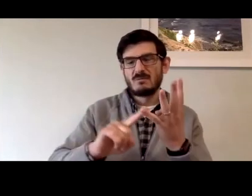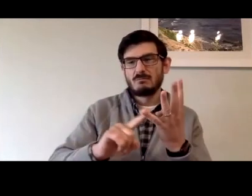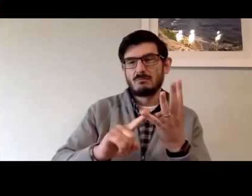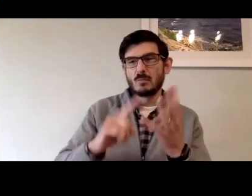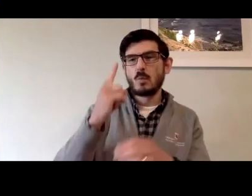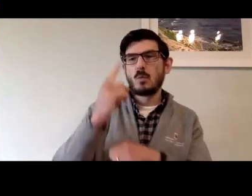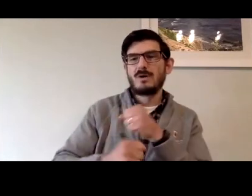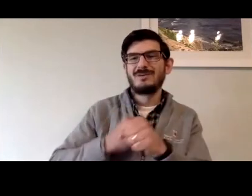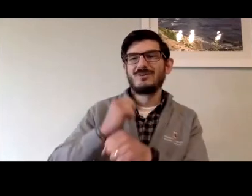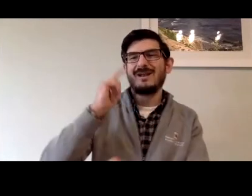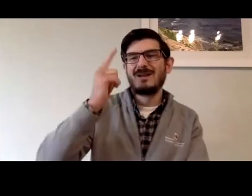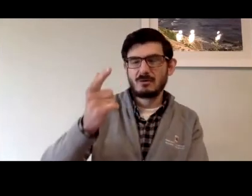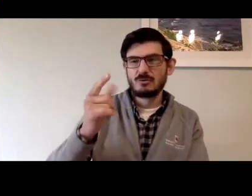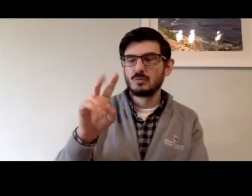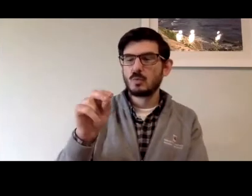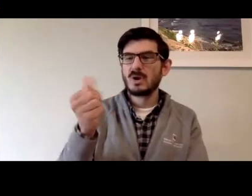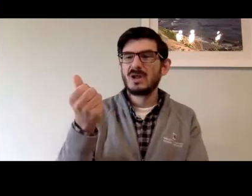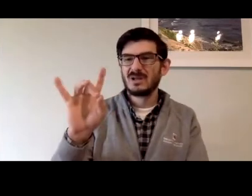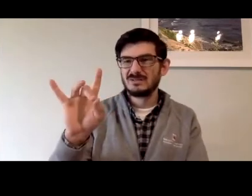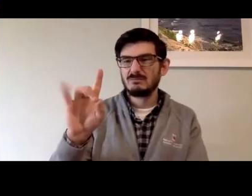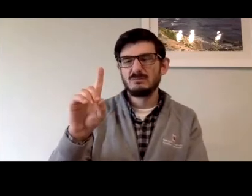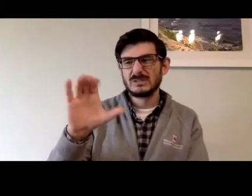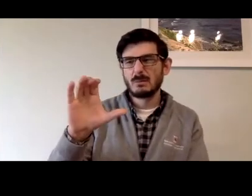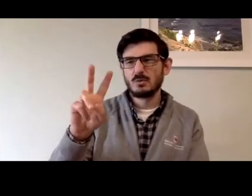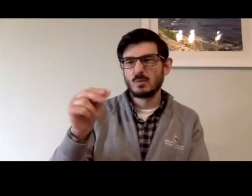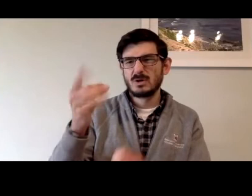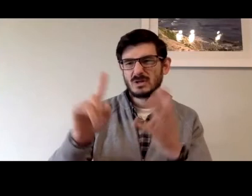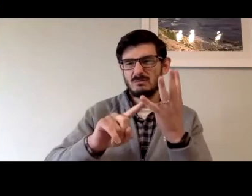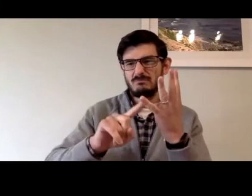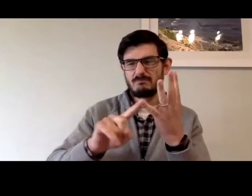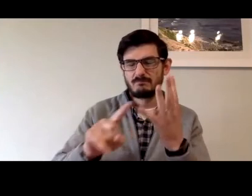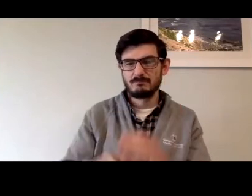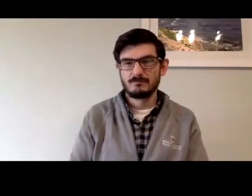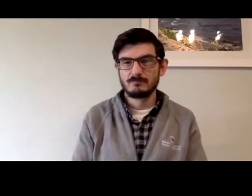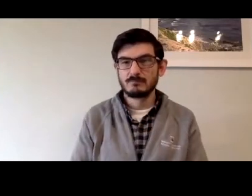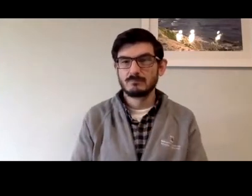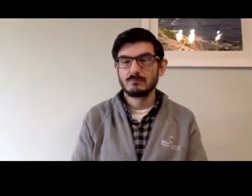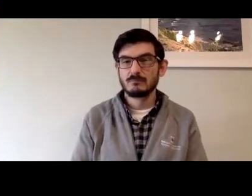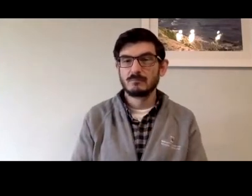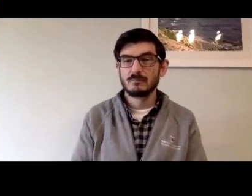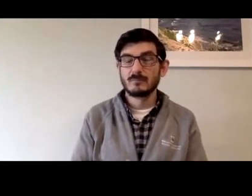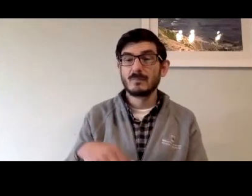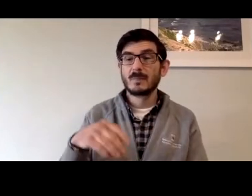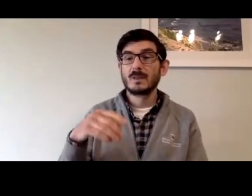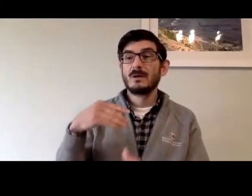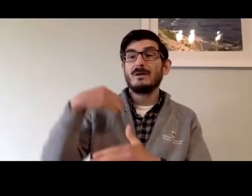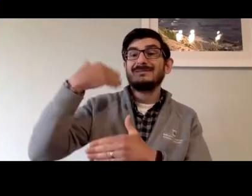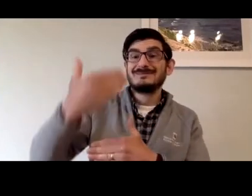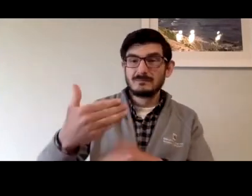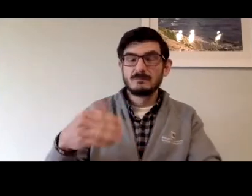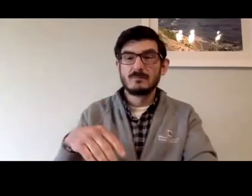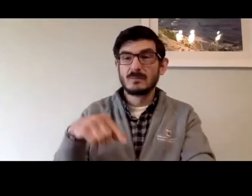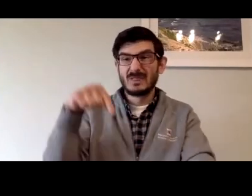voice service. And one year later, in December 2018, that last week,